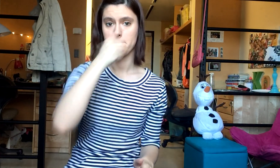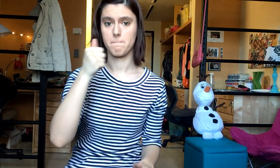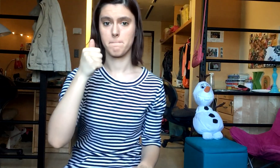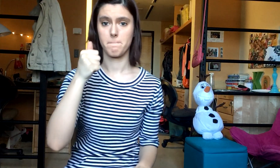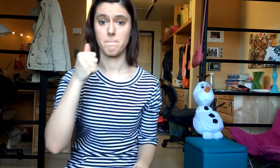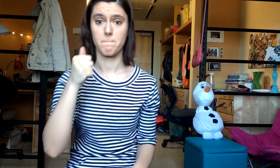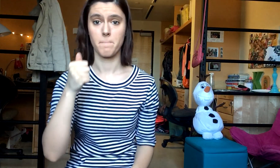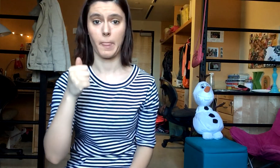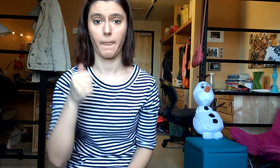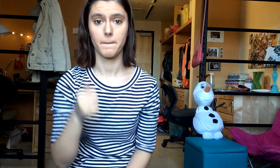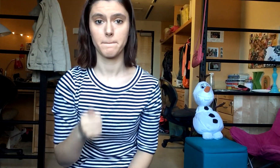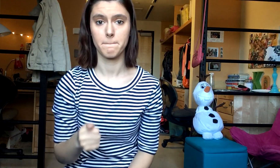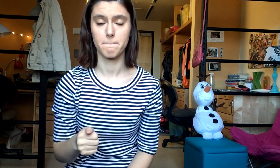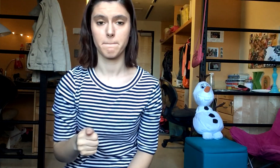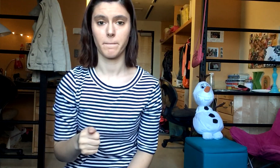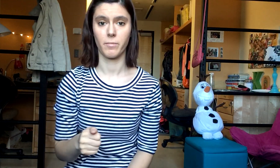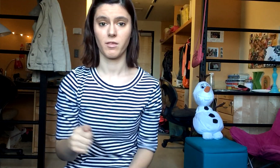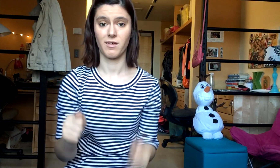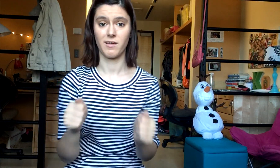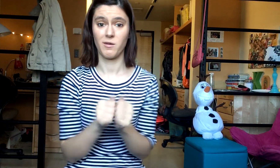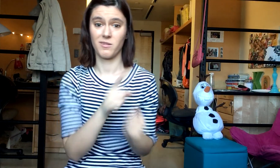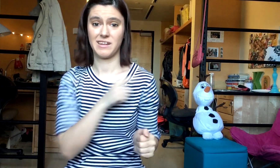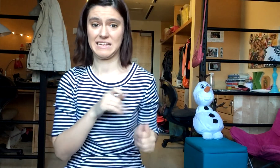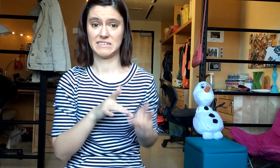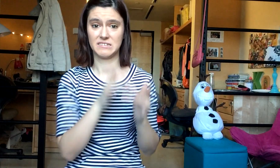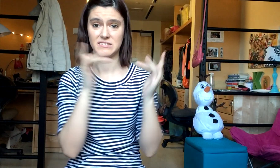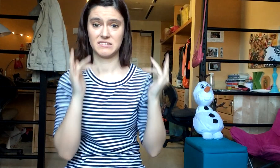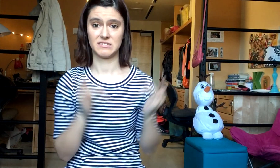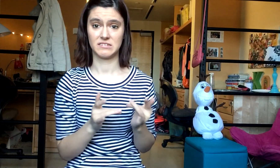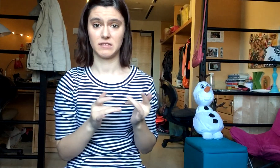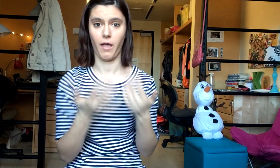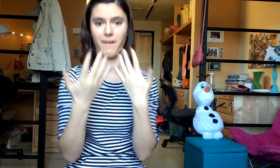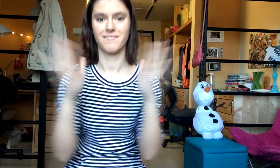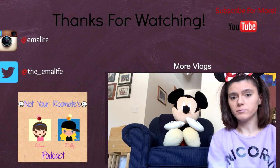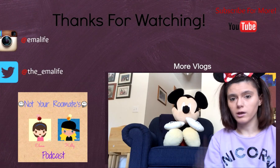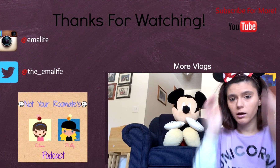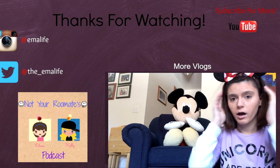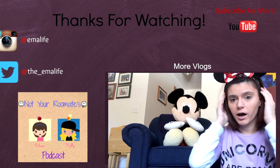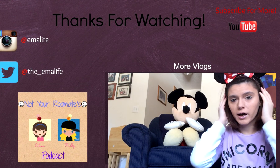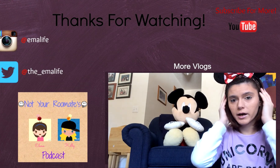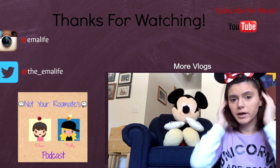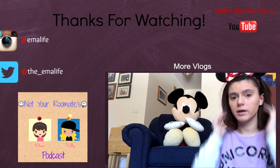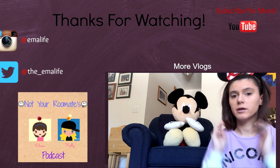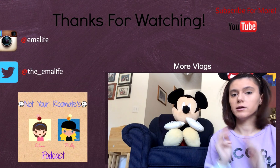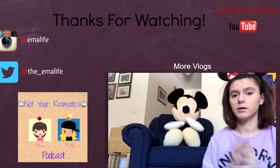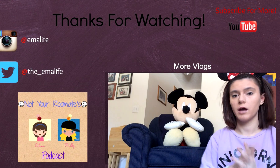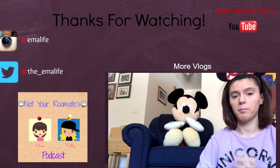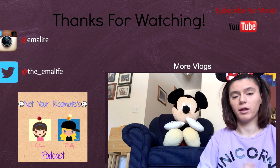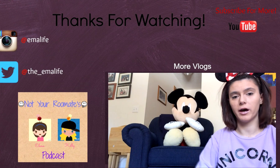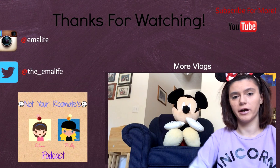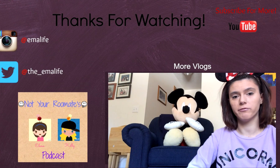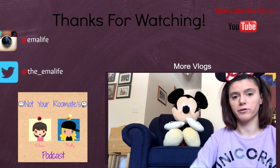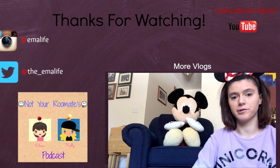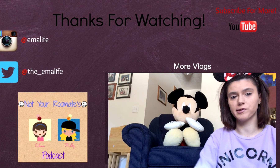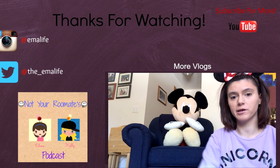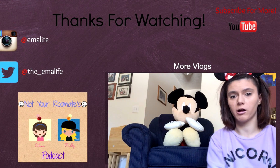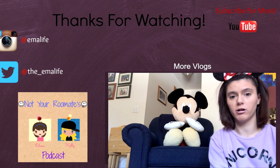So pretty, so pretty With an ugly heart I applied for a Disney College